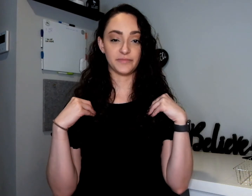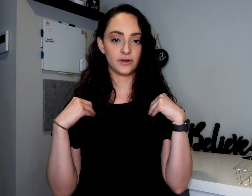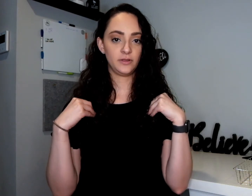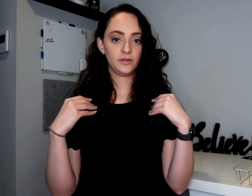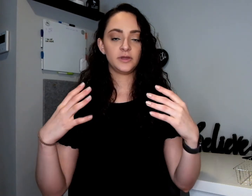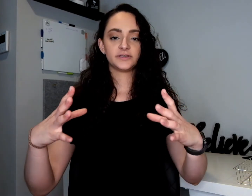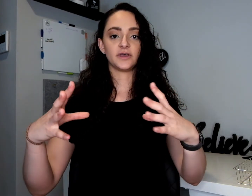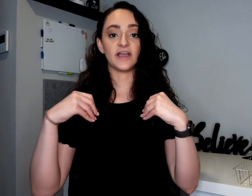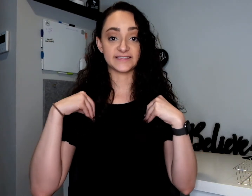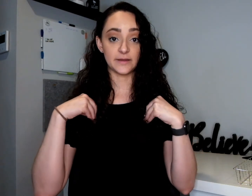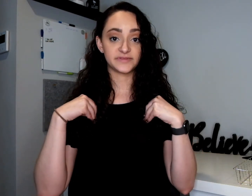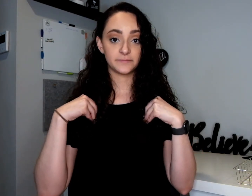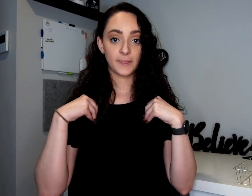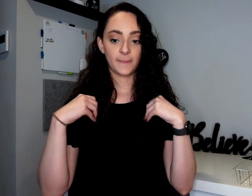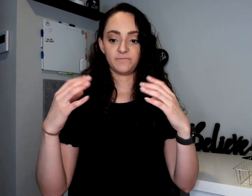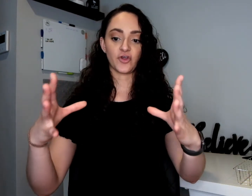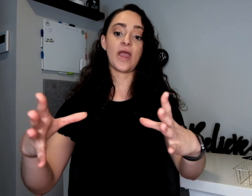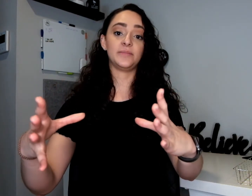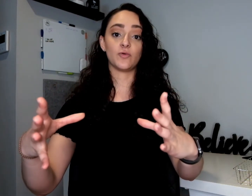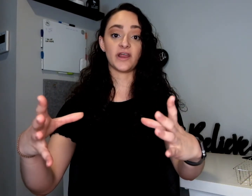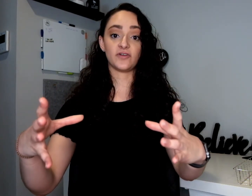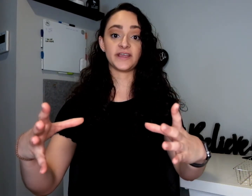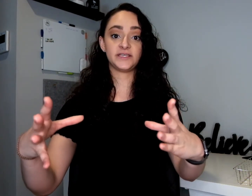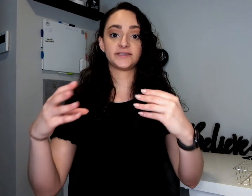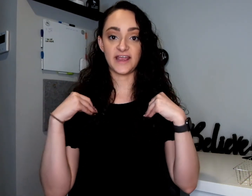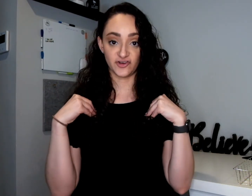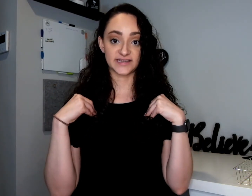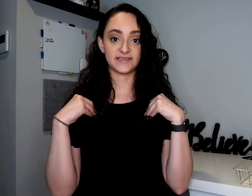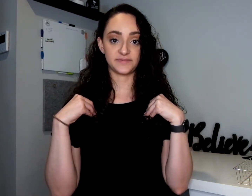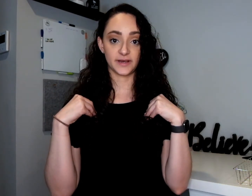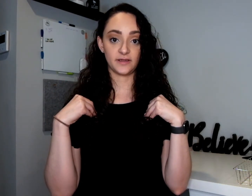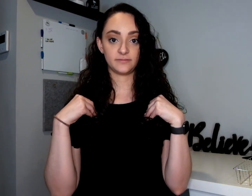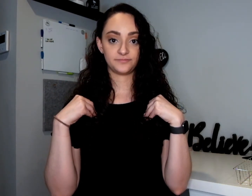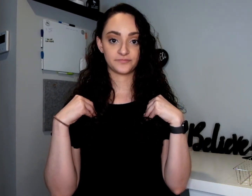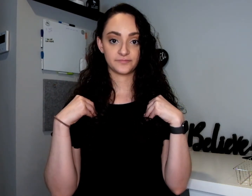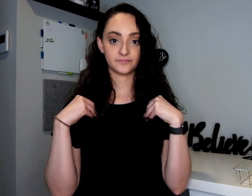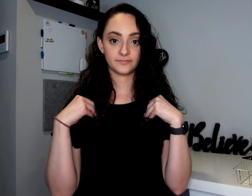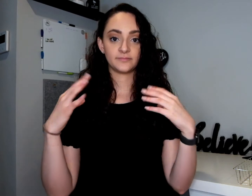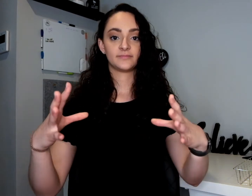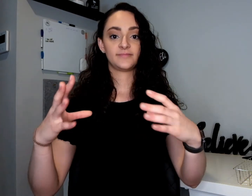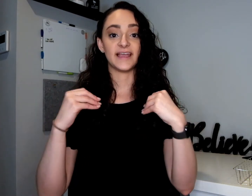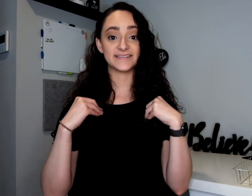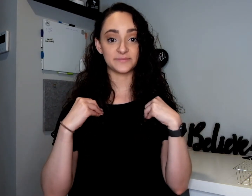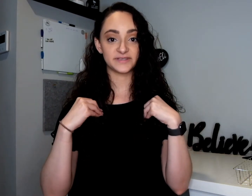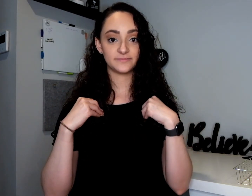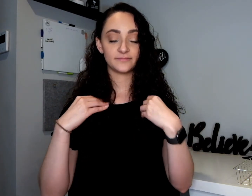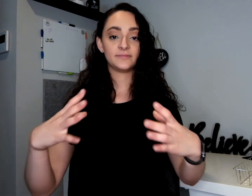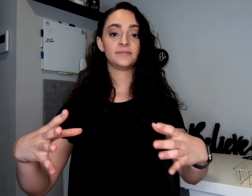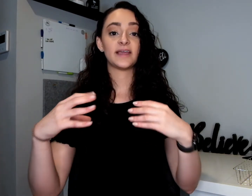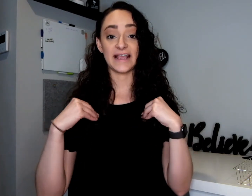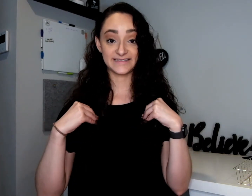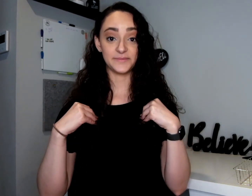middle. So accept. You're grabbing whatever it is and you're accepting it. Accept. Accept. Accept.